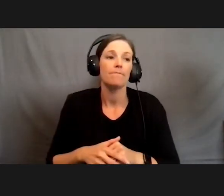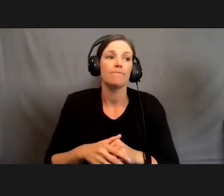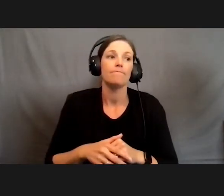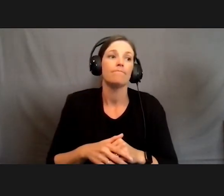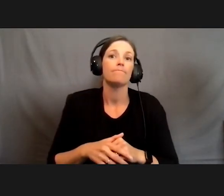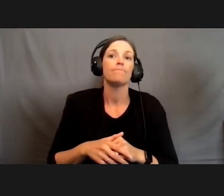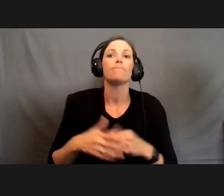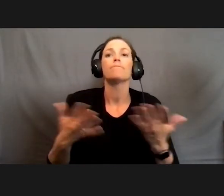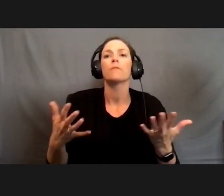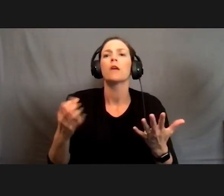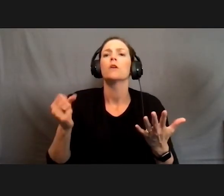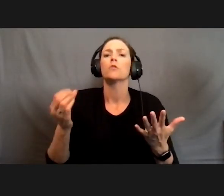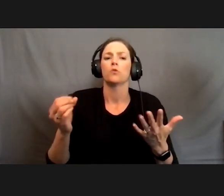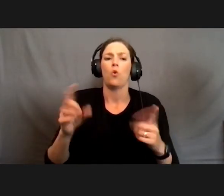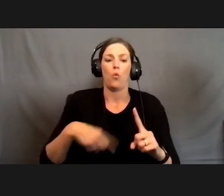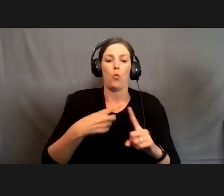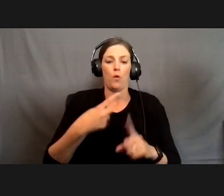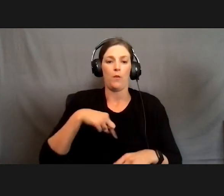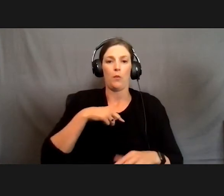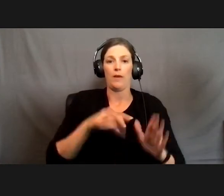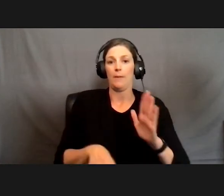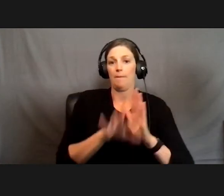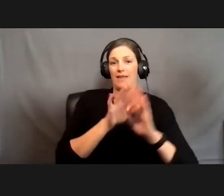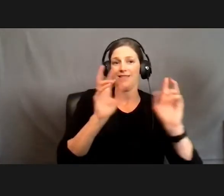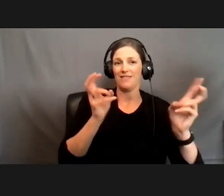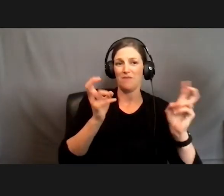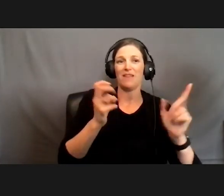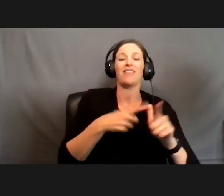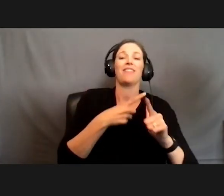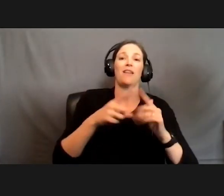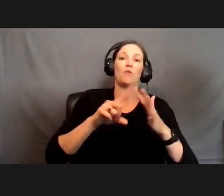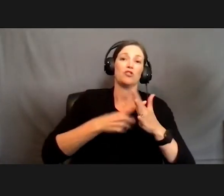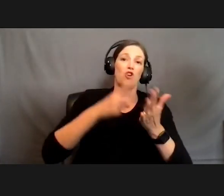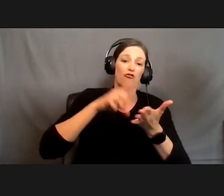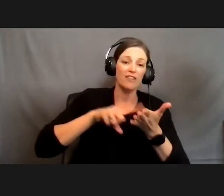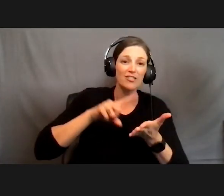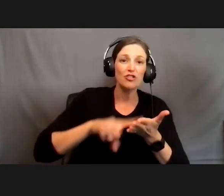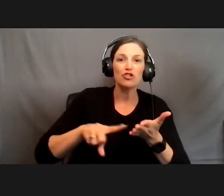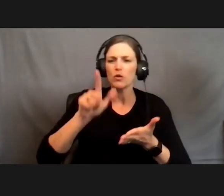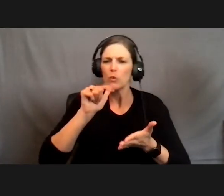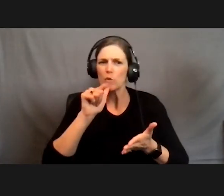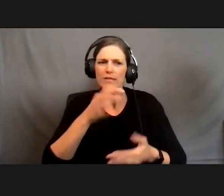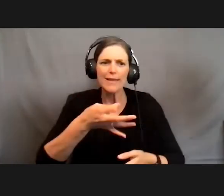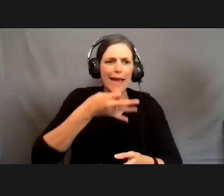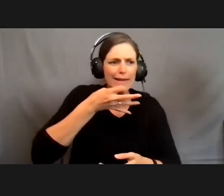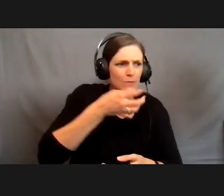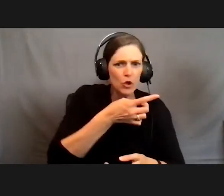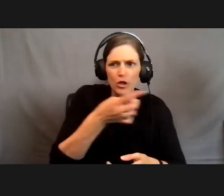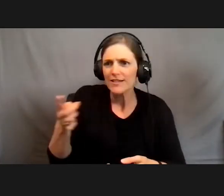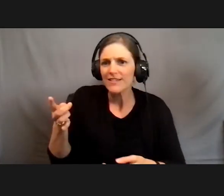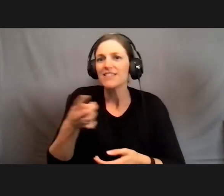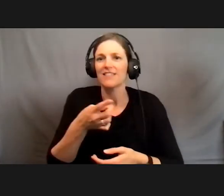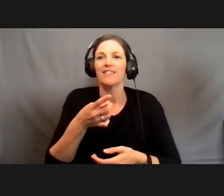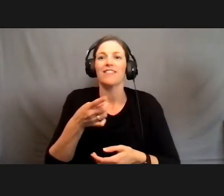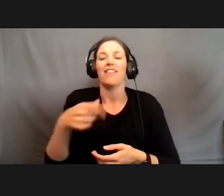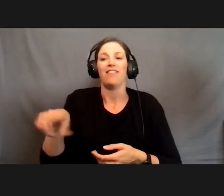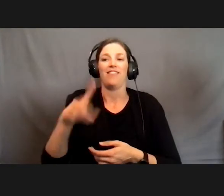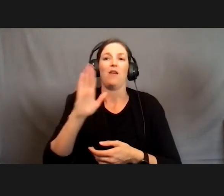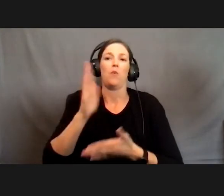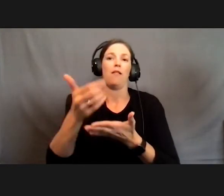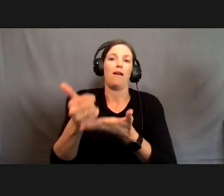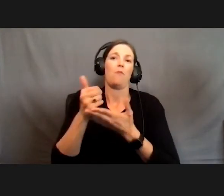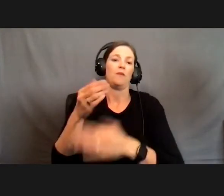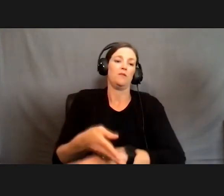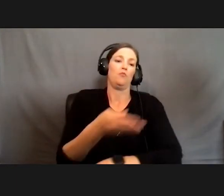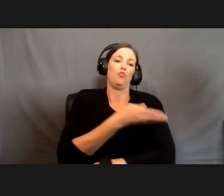So once we select that topic, we'll start researching the experts out there that will also help us improve on